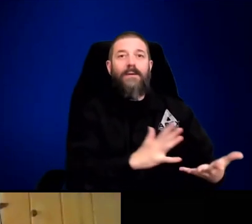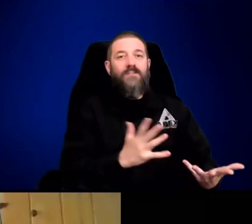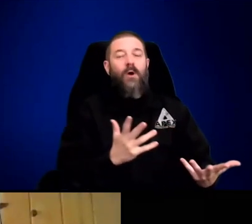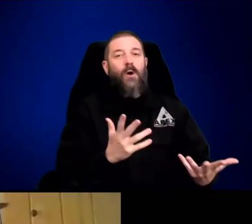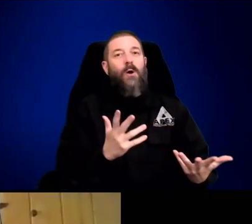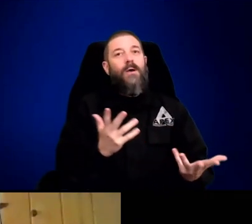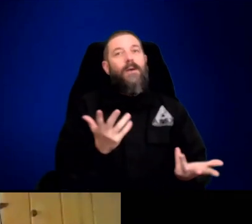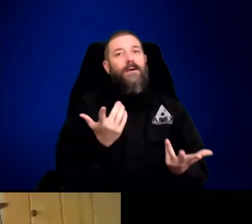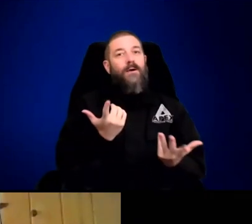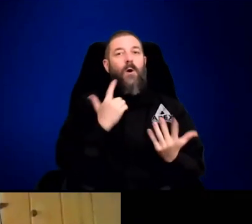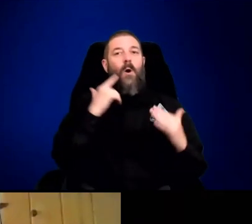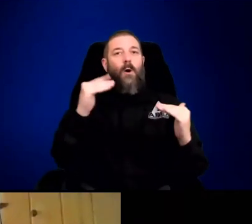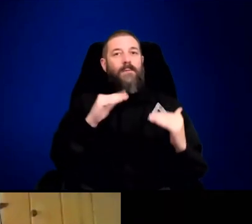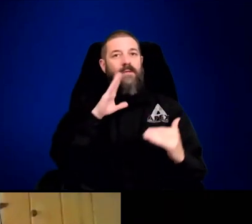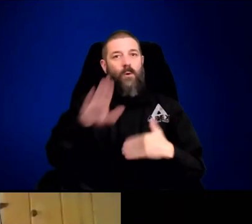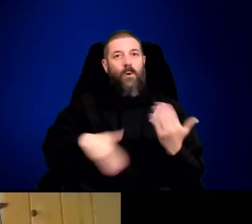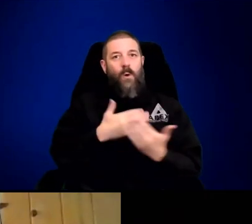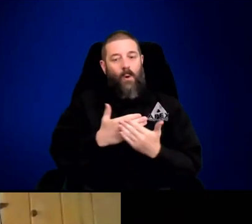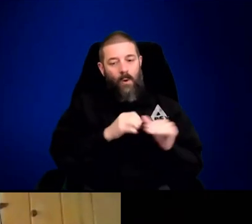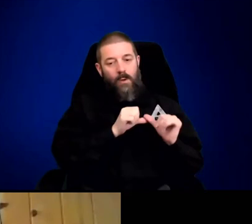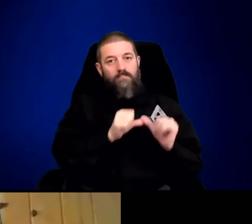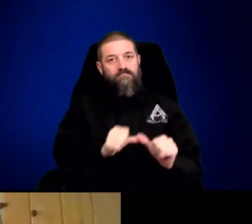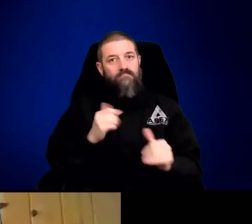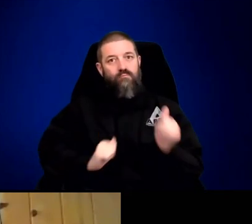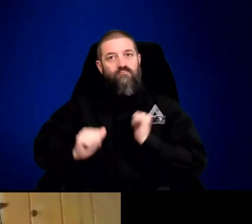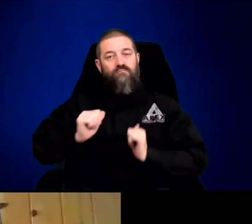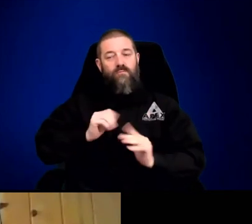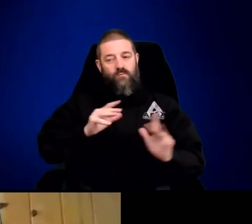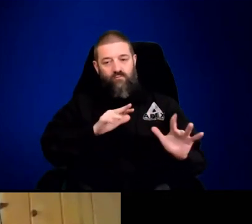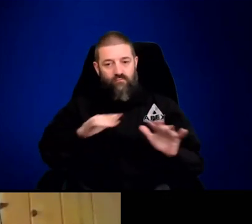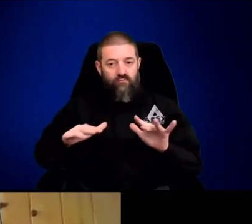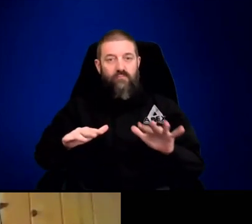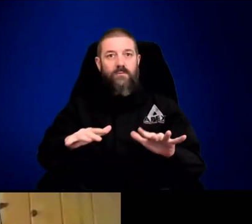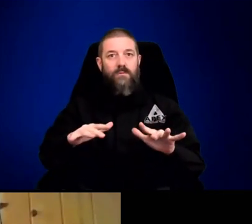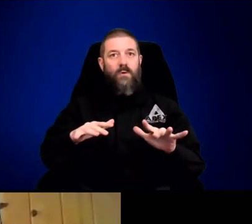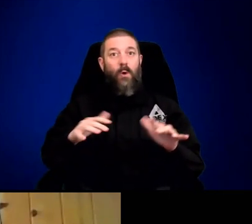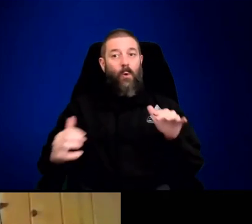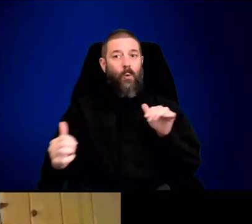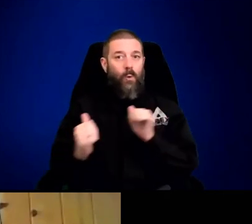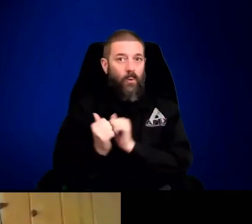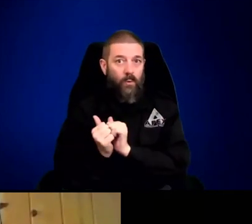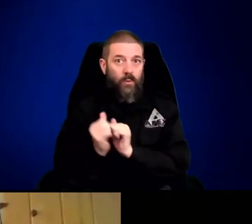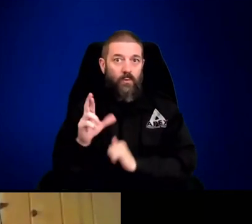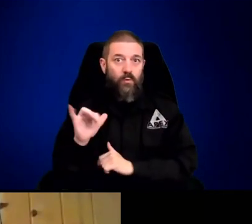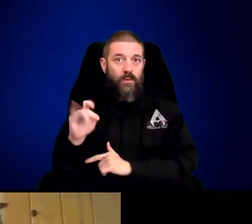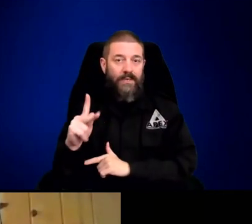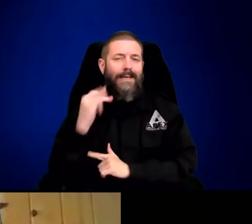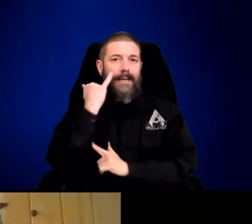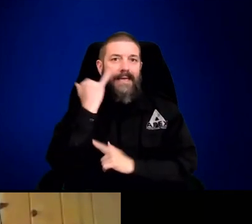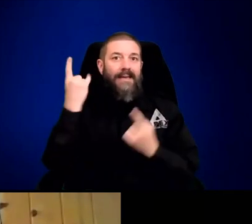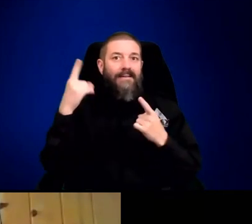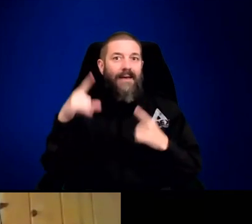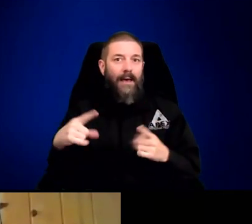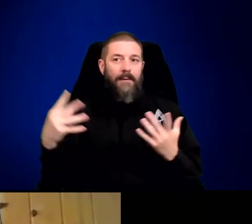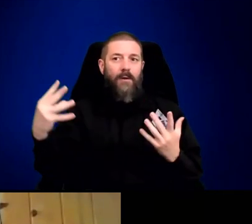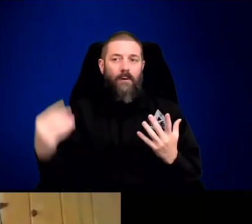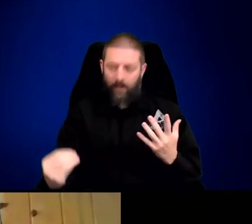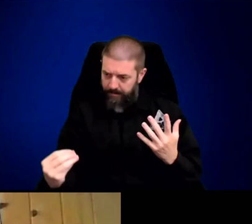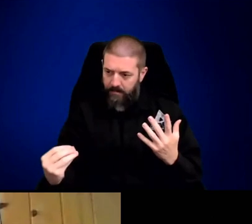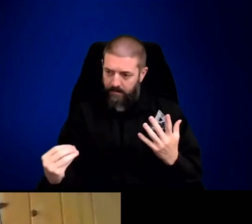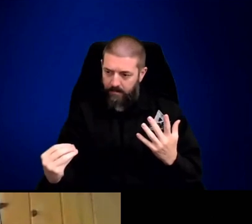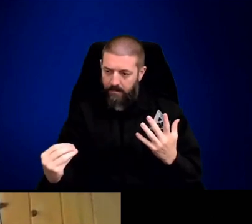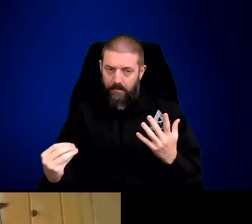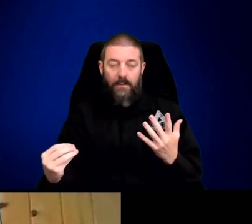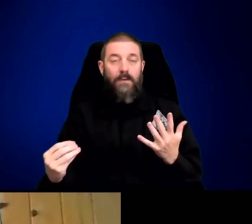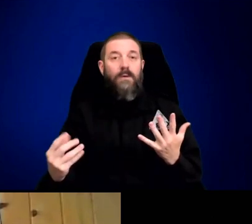satellite right now. Just did before we started. So we're hoping that we're going to get through the whole broadcast with Rick here. If for